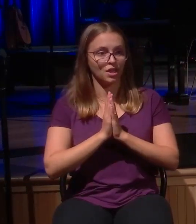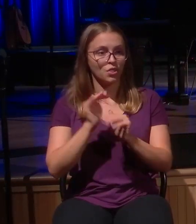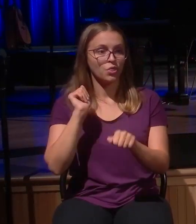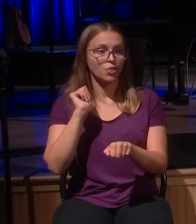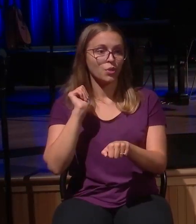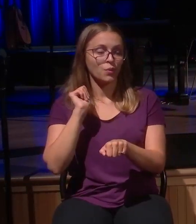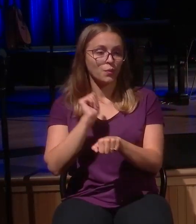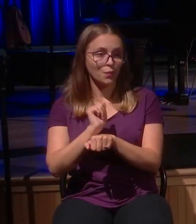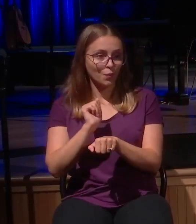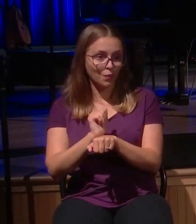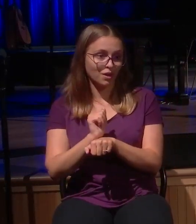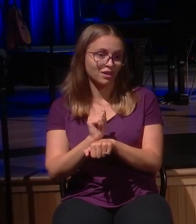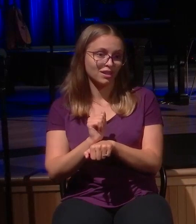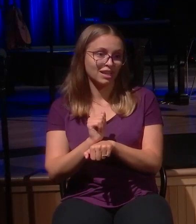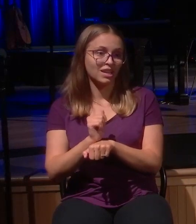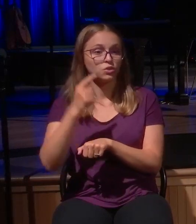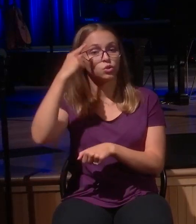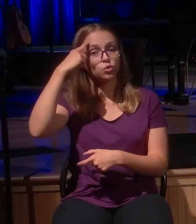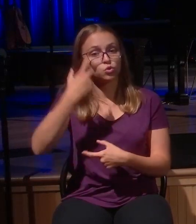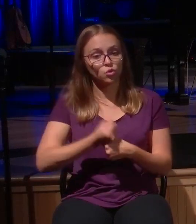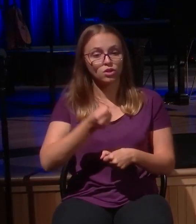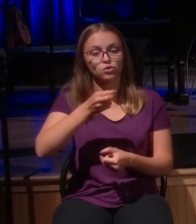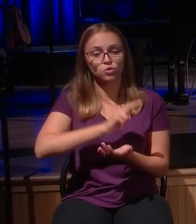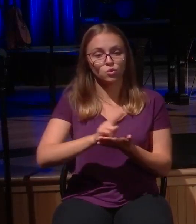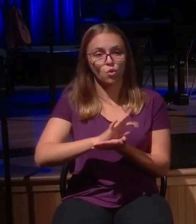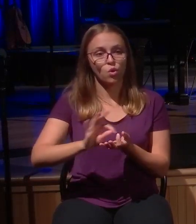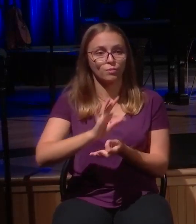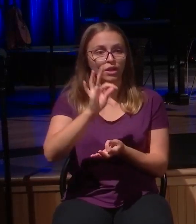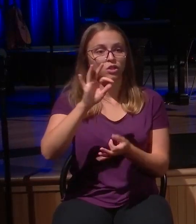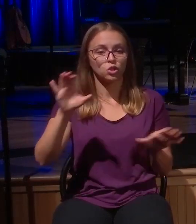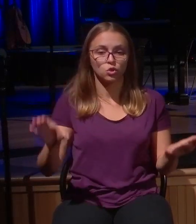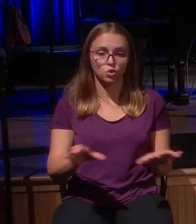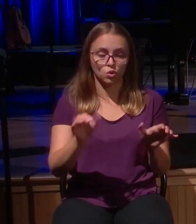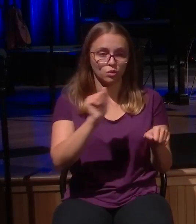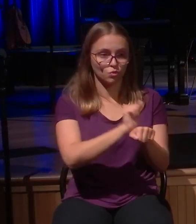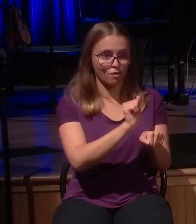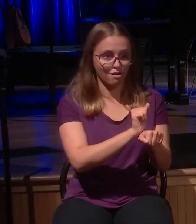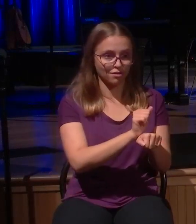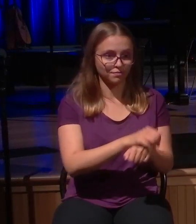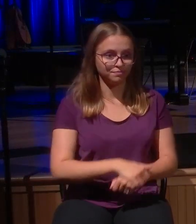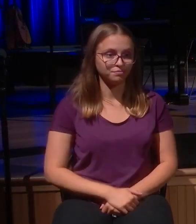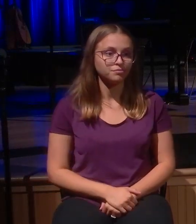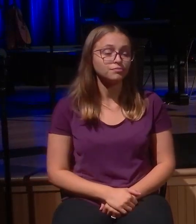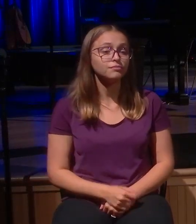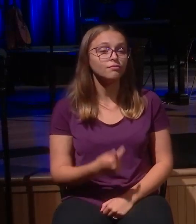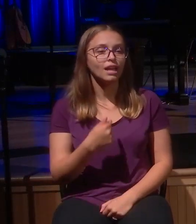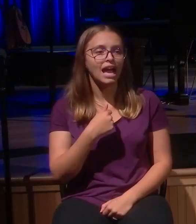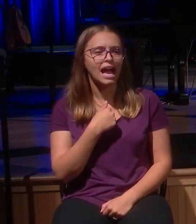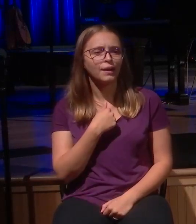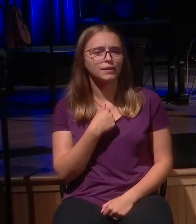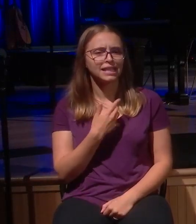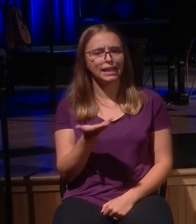Trust the Lord to do his work. Keep praying. I was at a conference once, and it was a small conference, and Billy Graham's daughter was sharing.